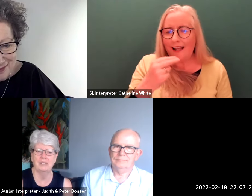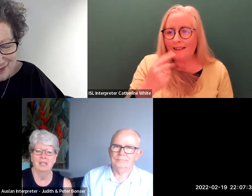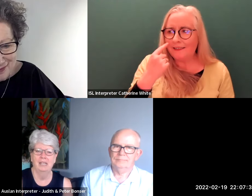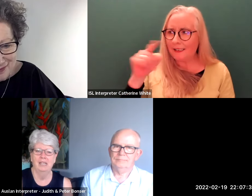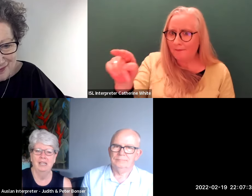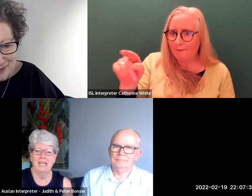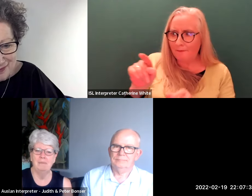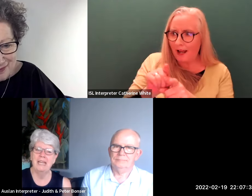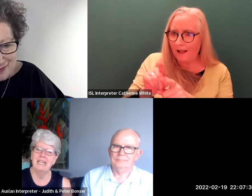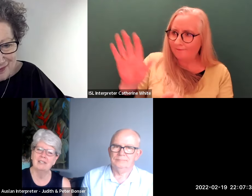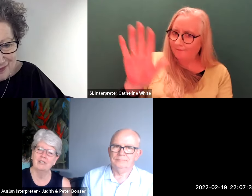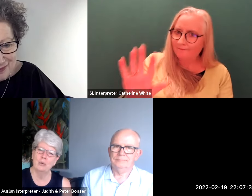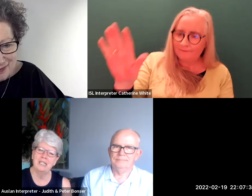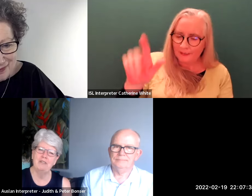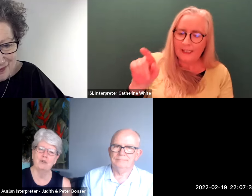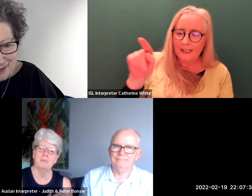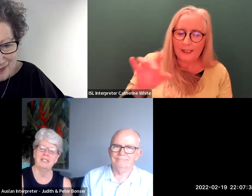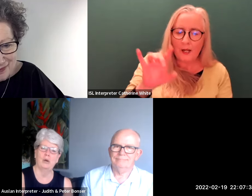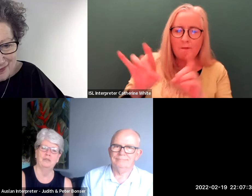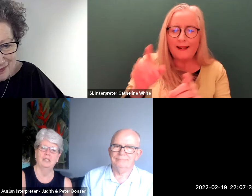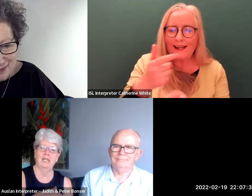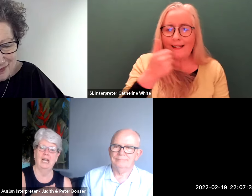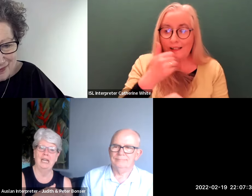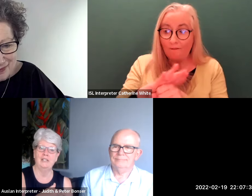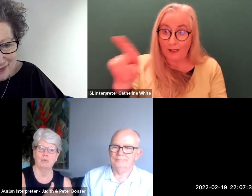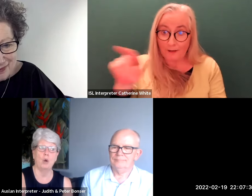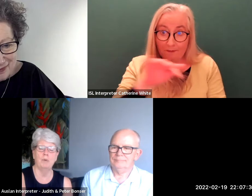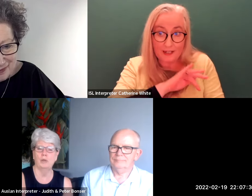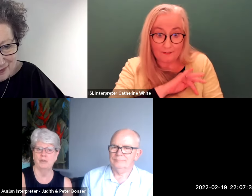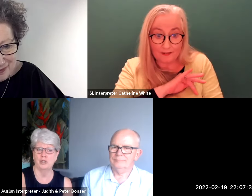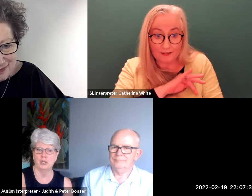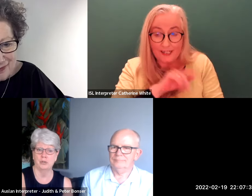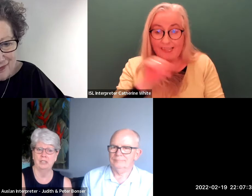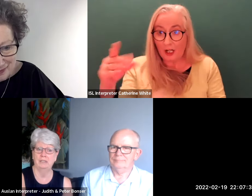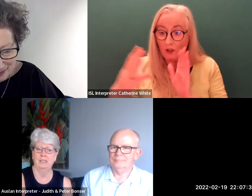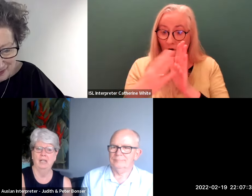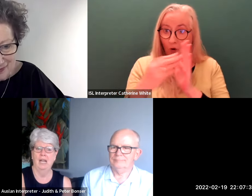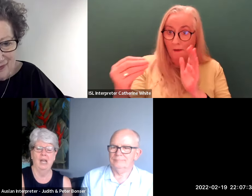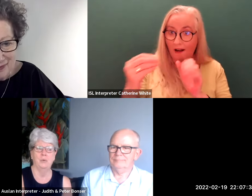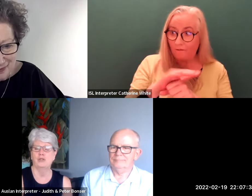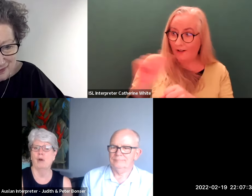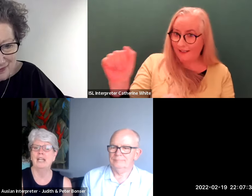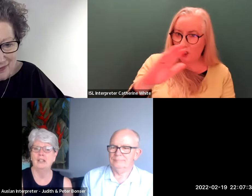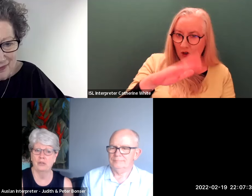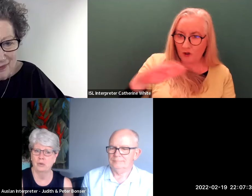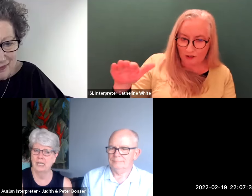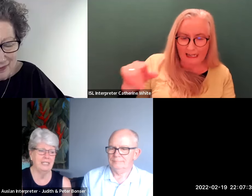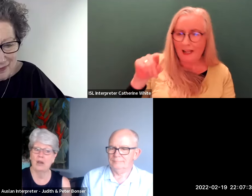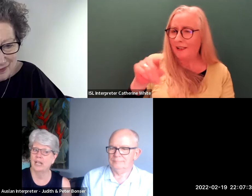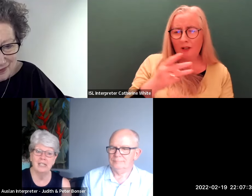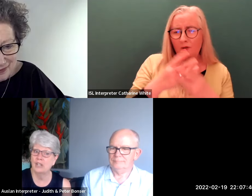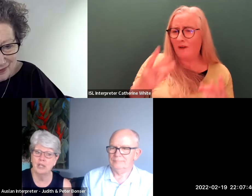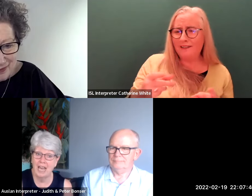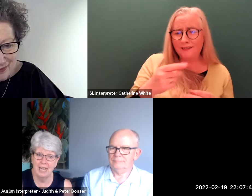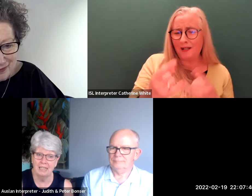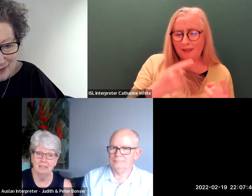because he's making it so easy for himself he's a role model for the children who are dreading the thought and he's